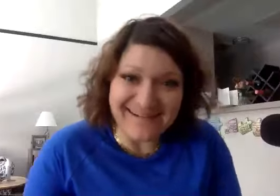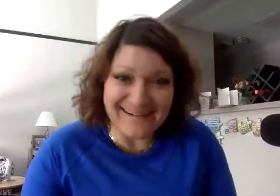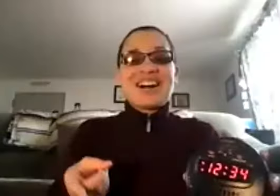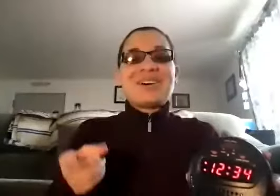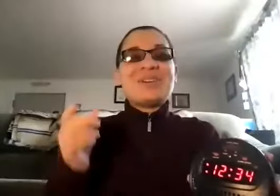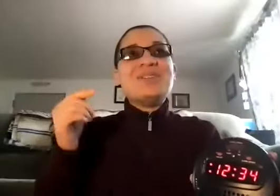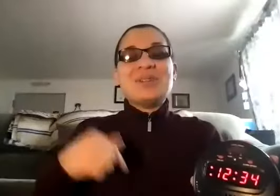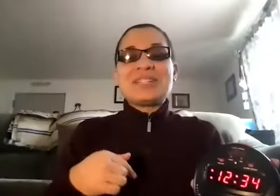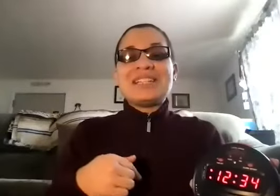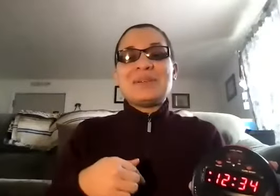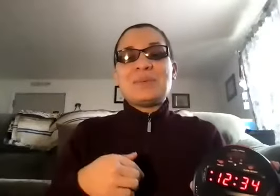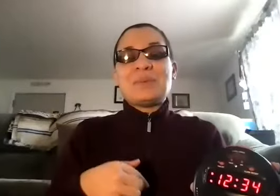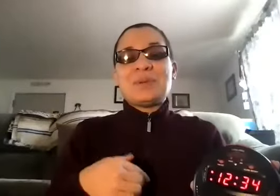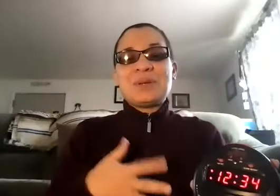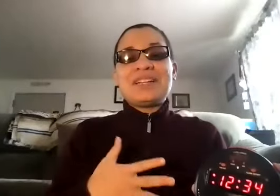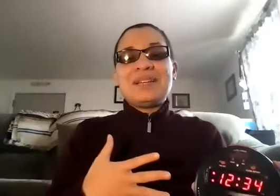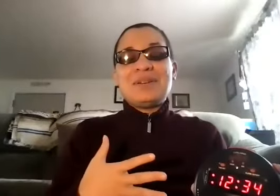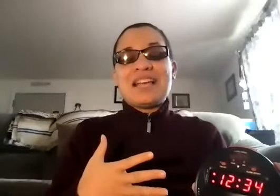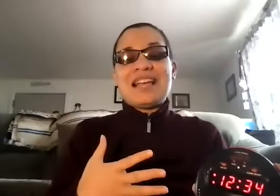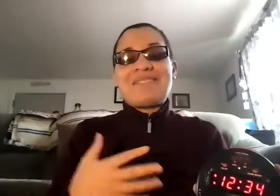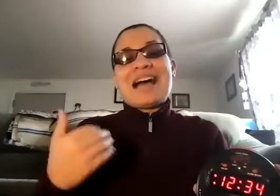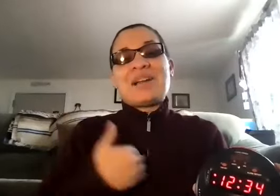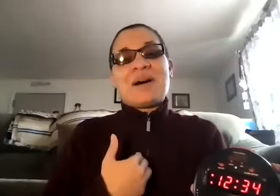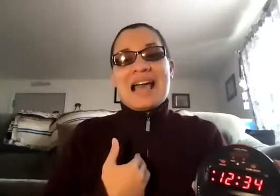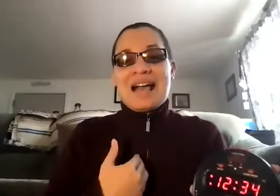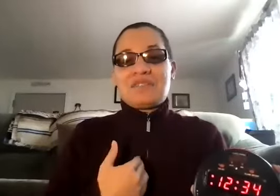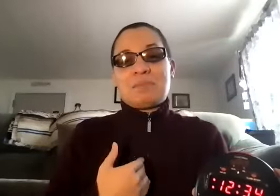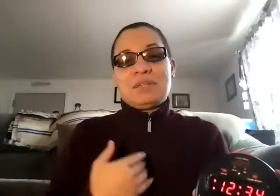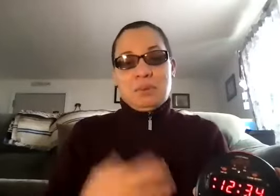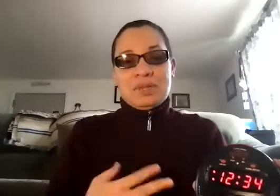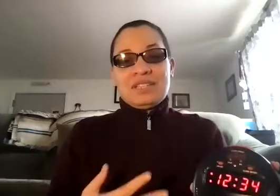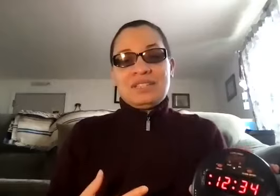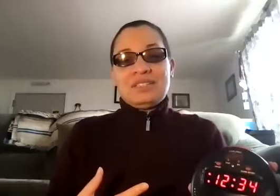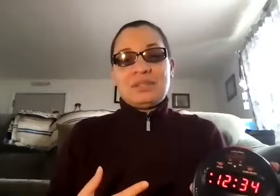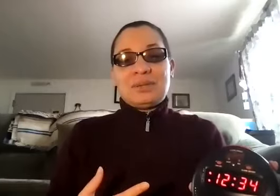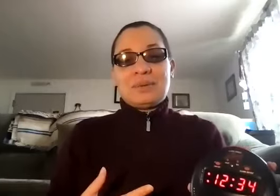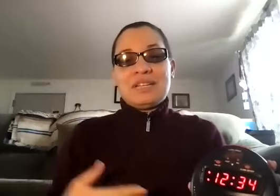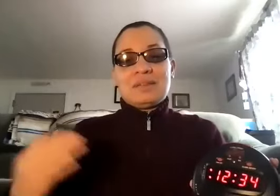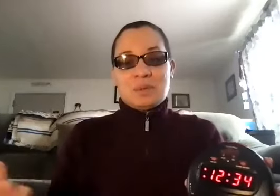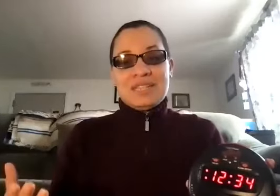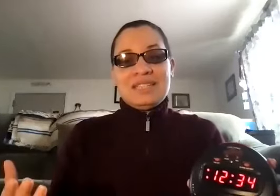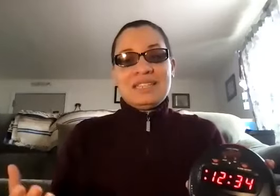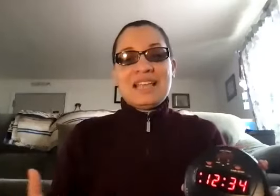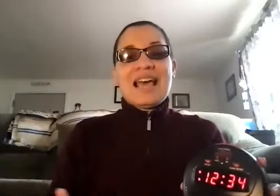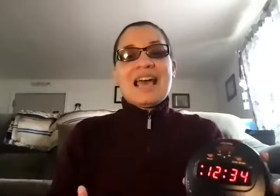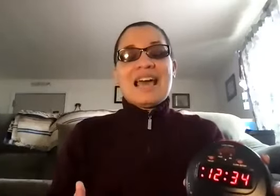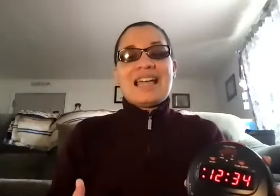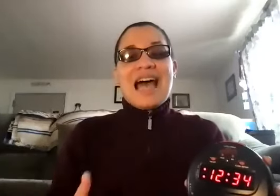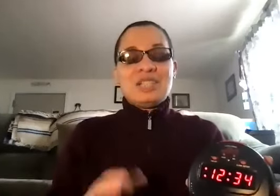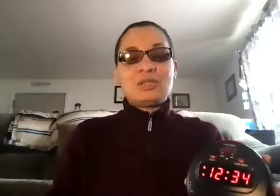So, usually, usually, if I know I have something important to do in the morning, I usually